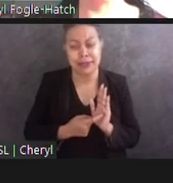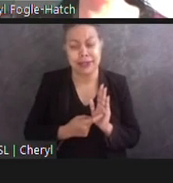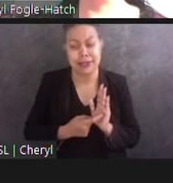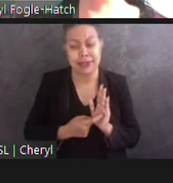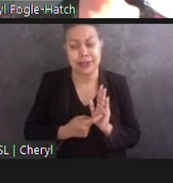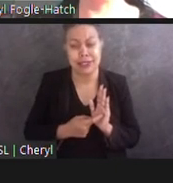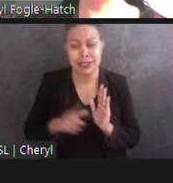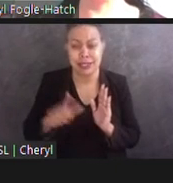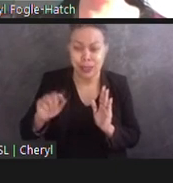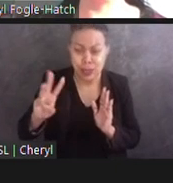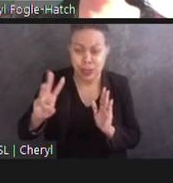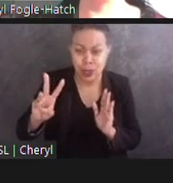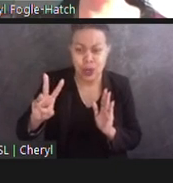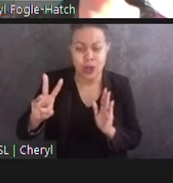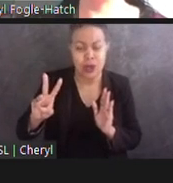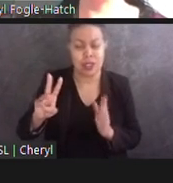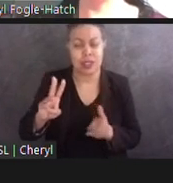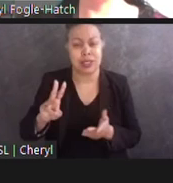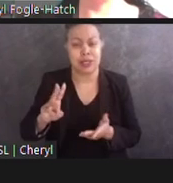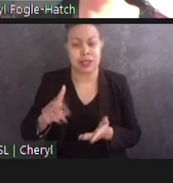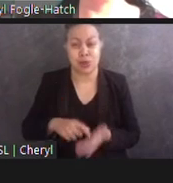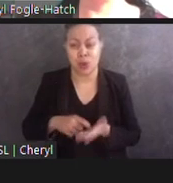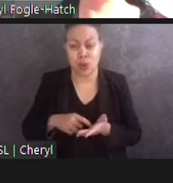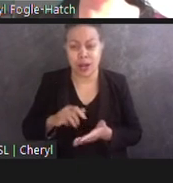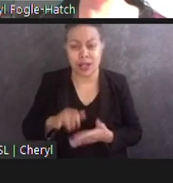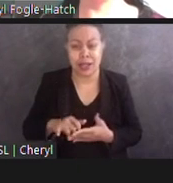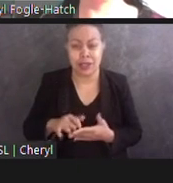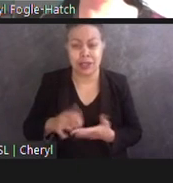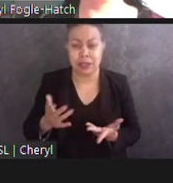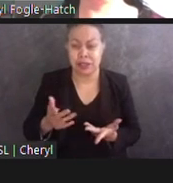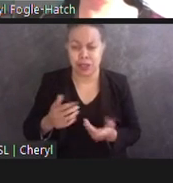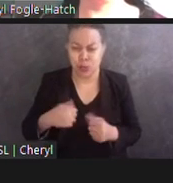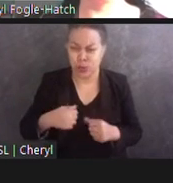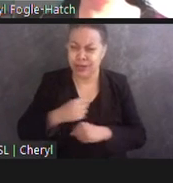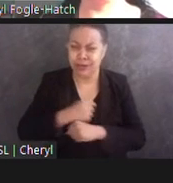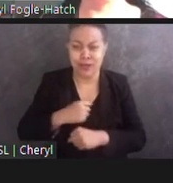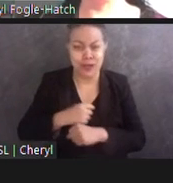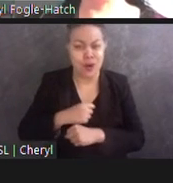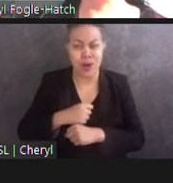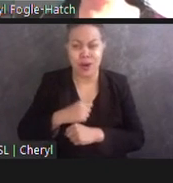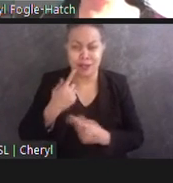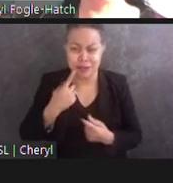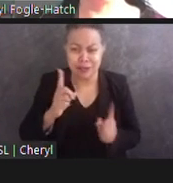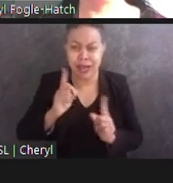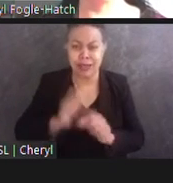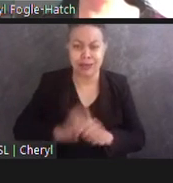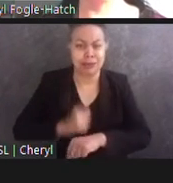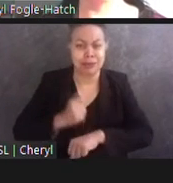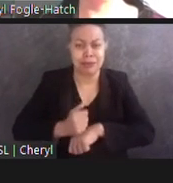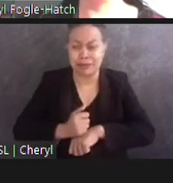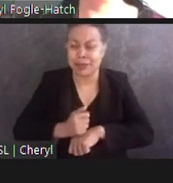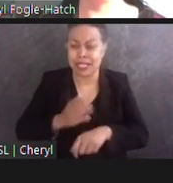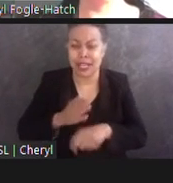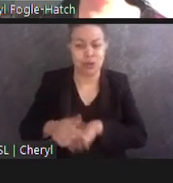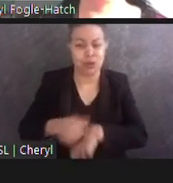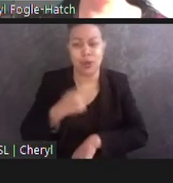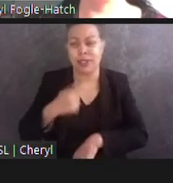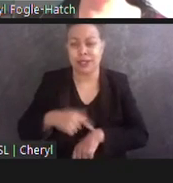so were, were hard fought and hard won by, uh, long battles, uh, fought by the